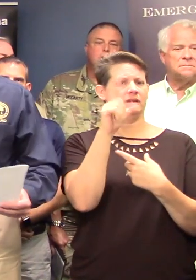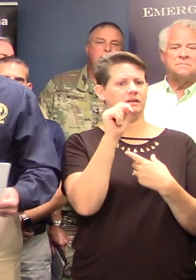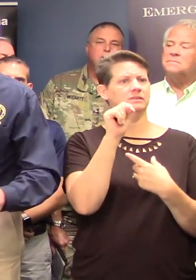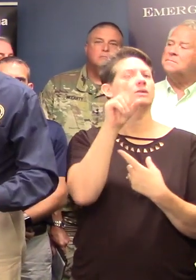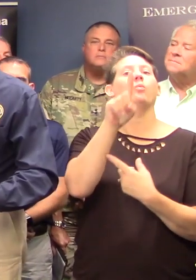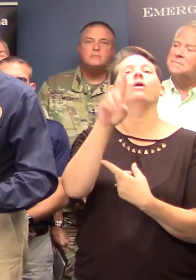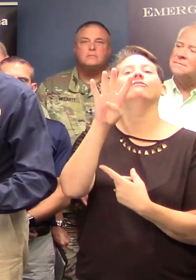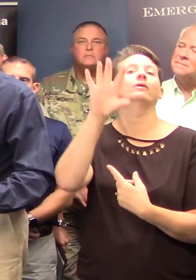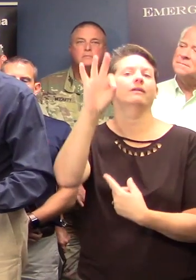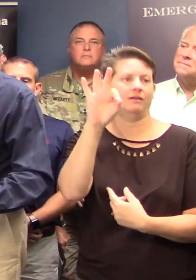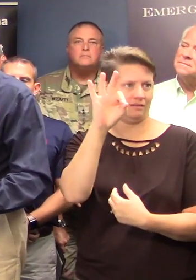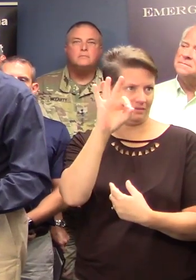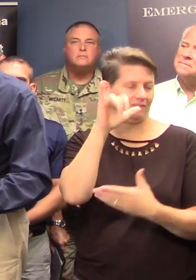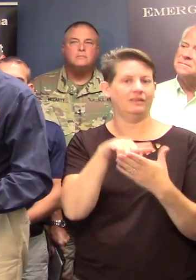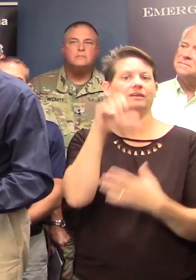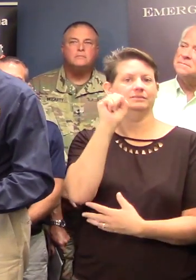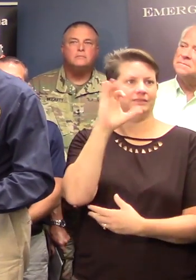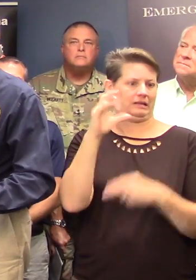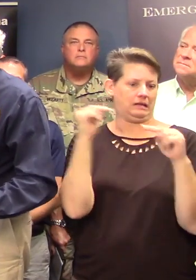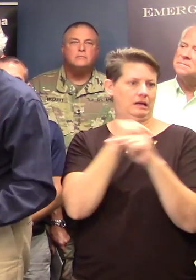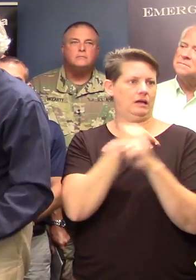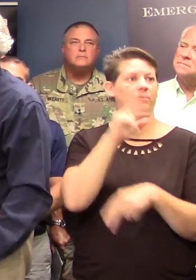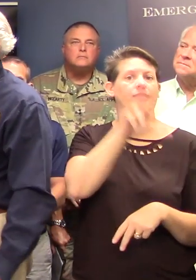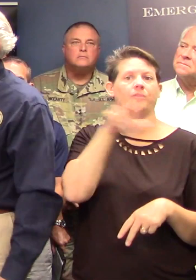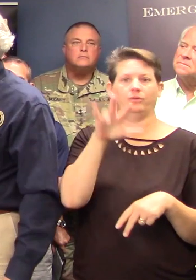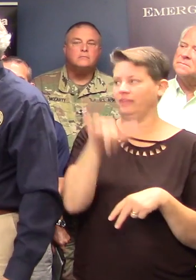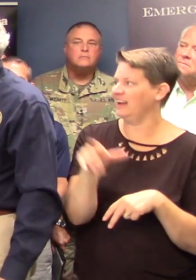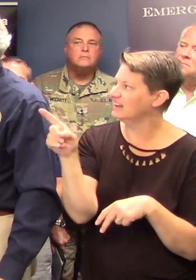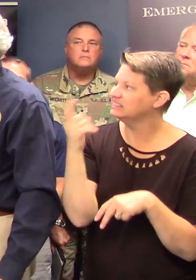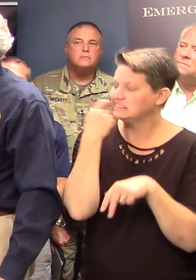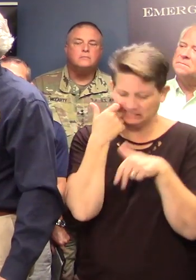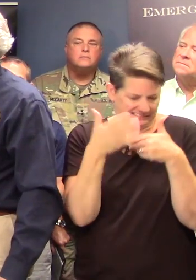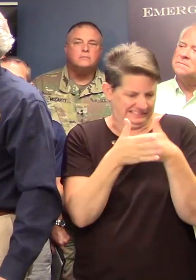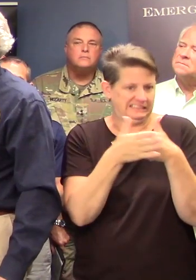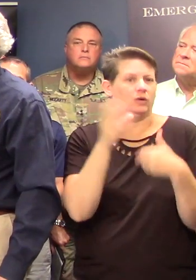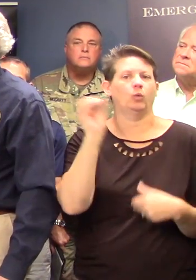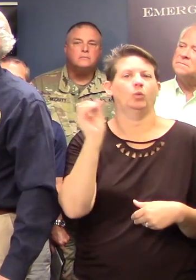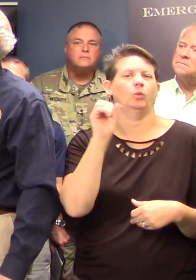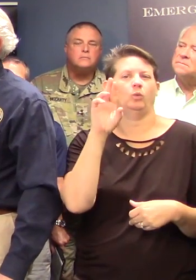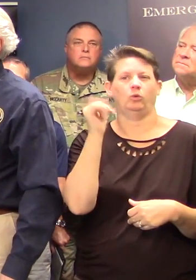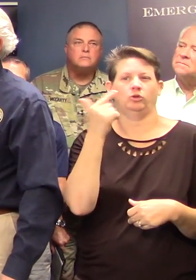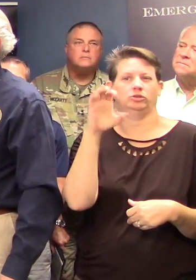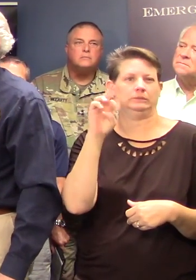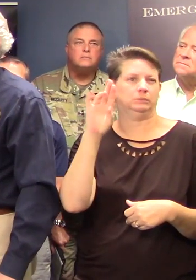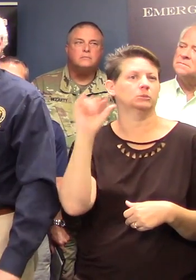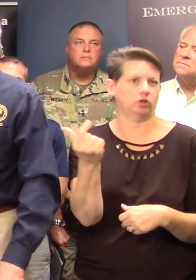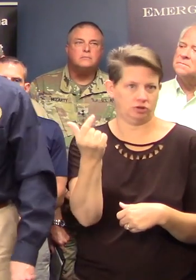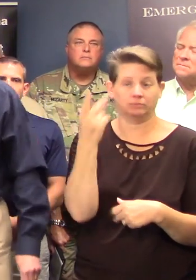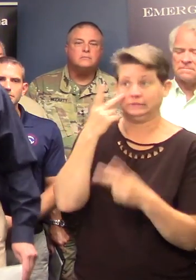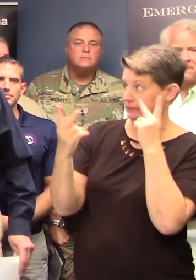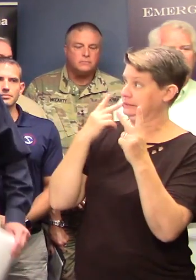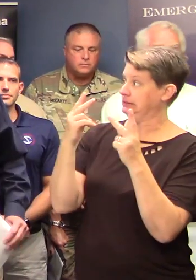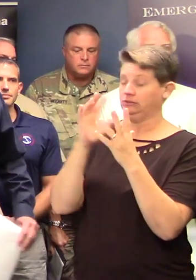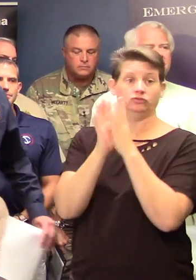149. 149, South Carolina Highway 33. This is just outside of Orangeburg, but you can see the, see